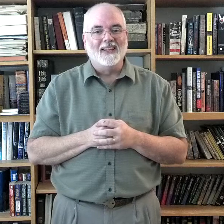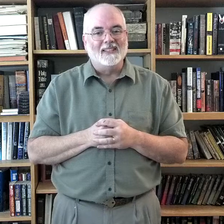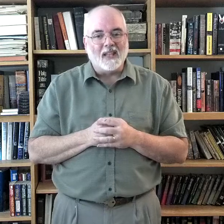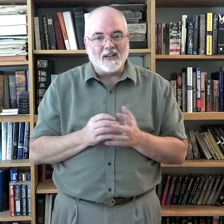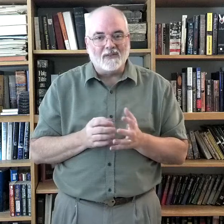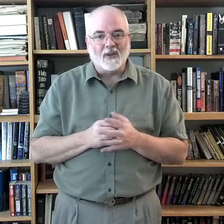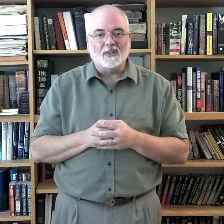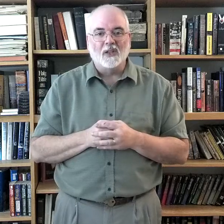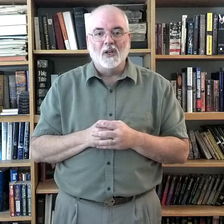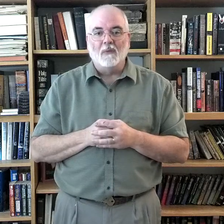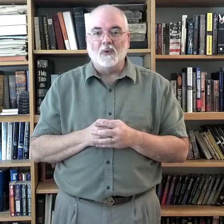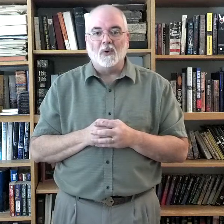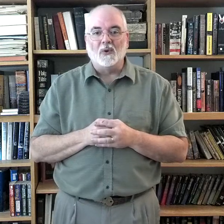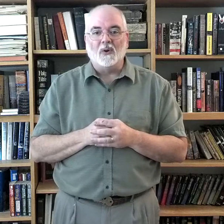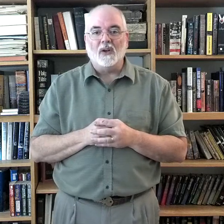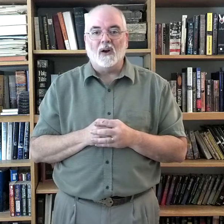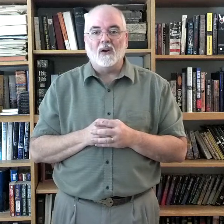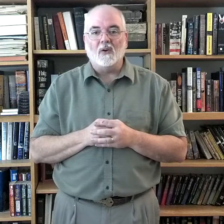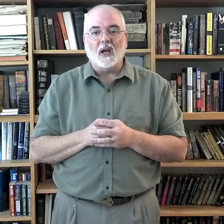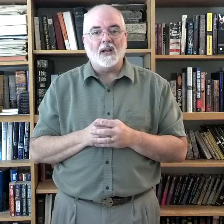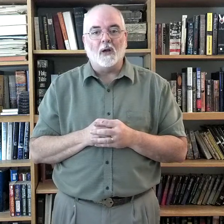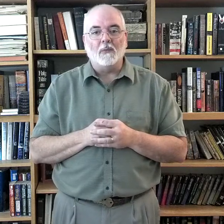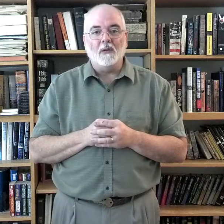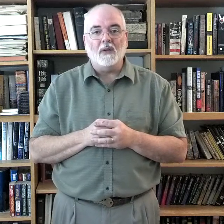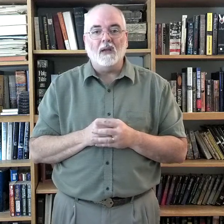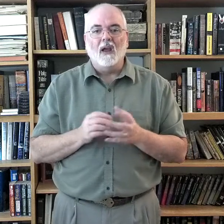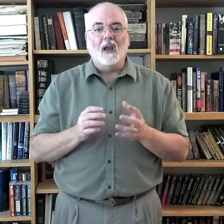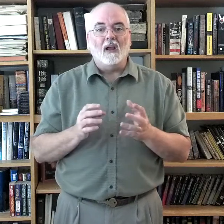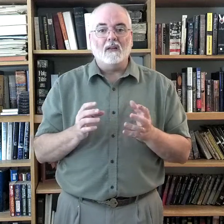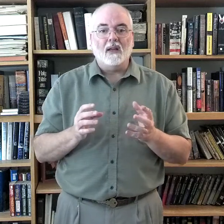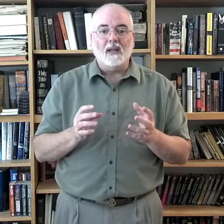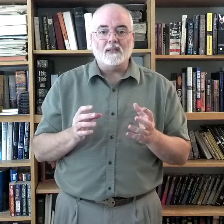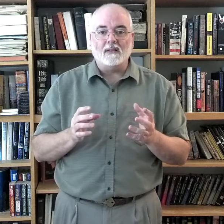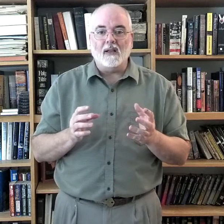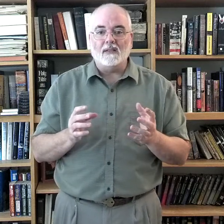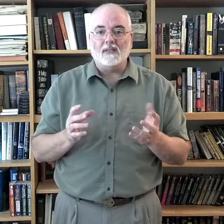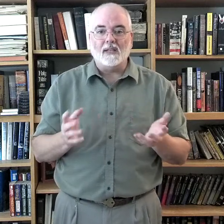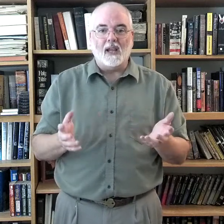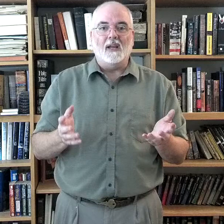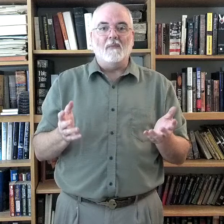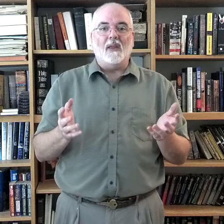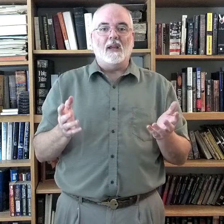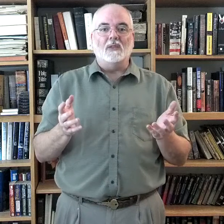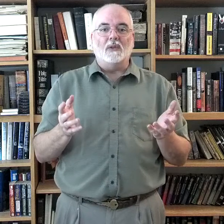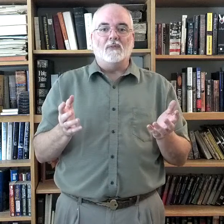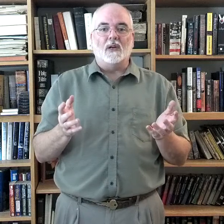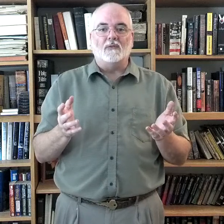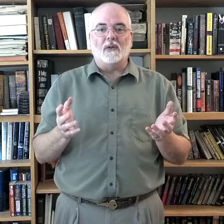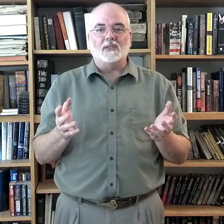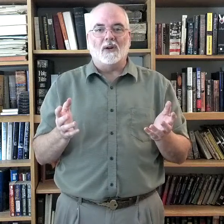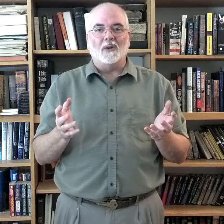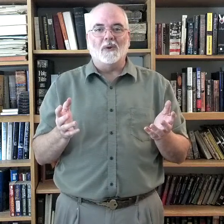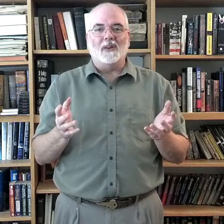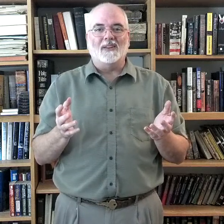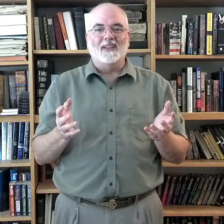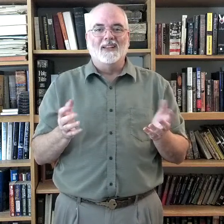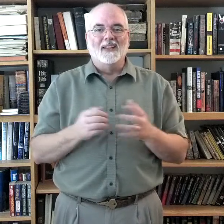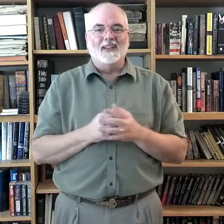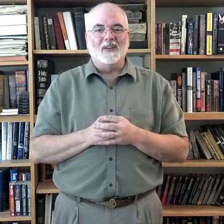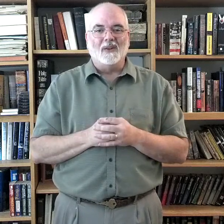Second verse. Pure in heart, O God, help me to be. It's the same thing as what the first verse started with. Okay?